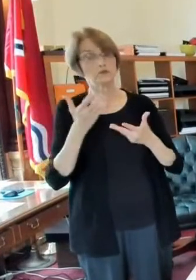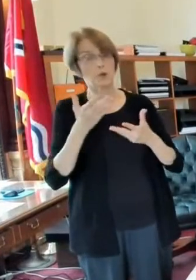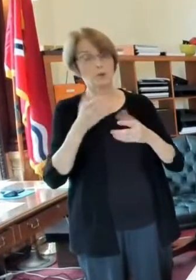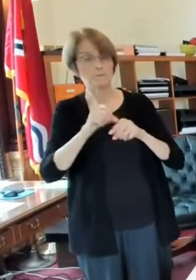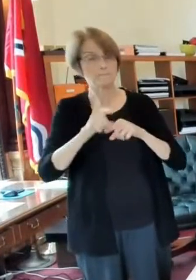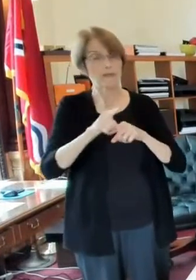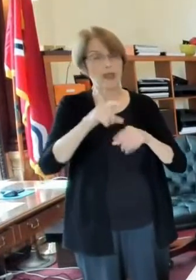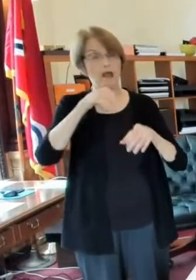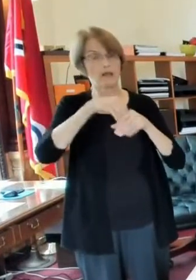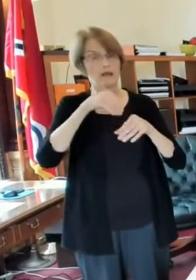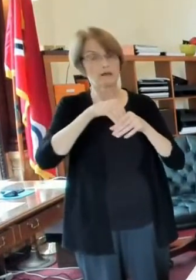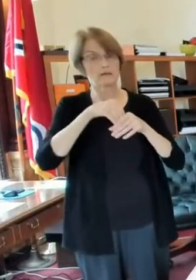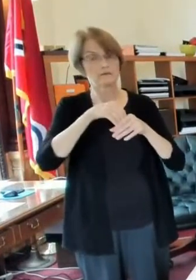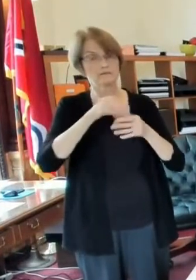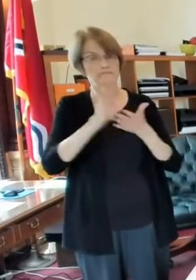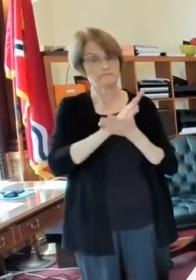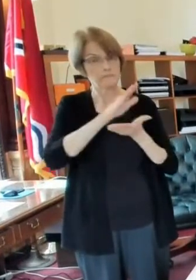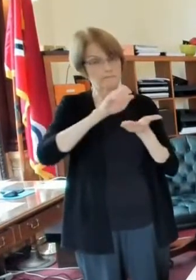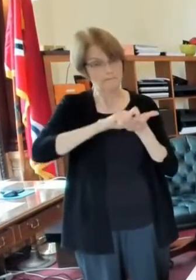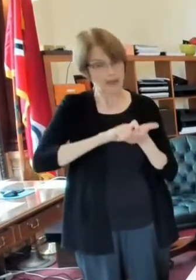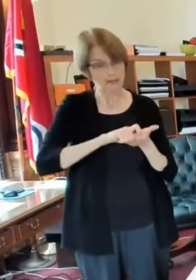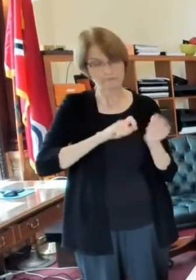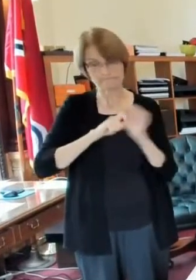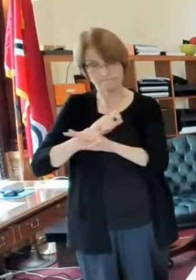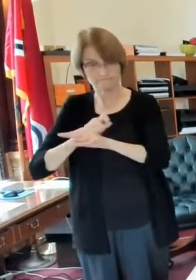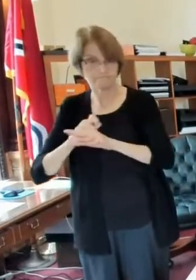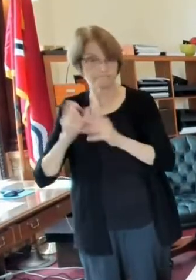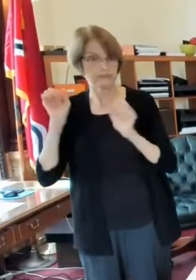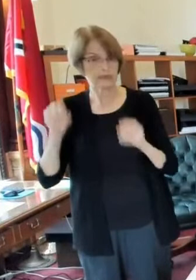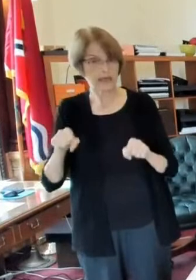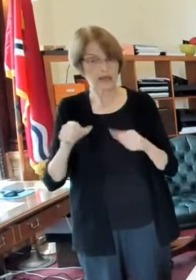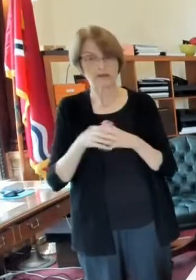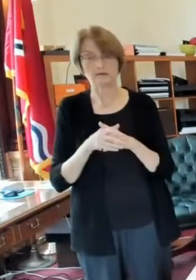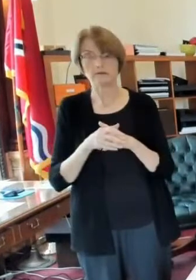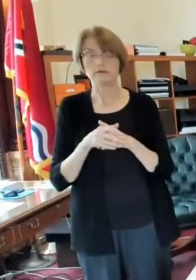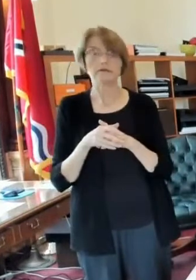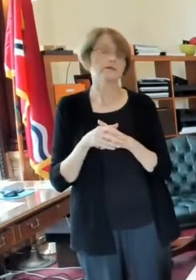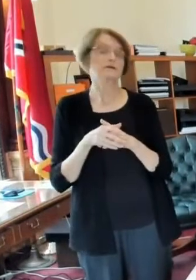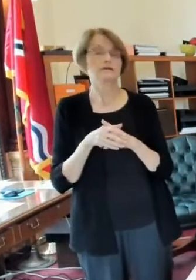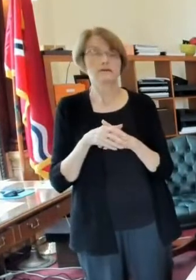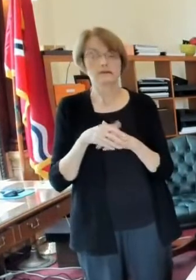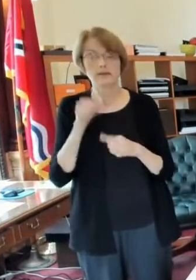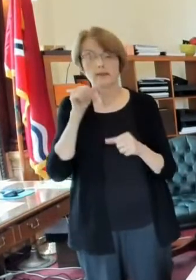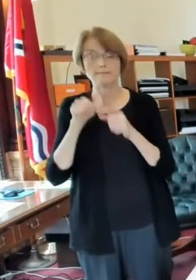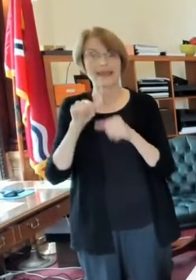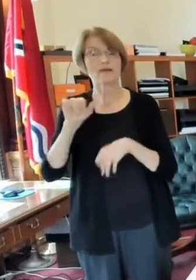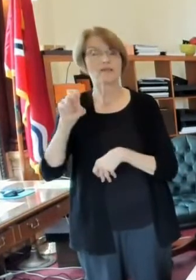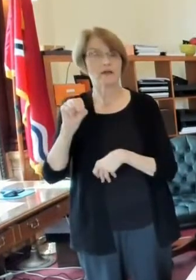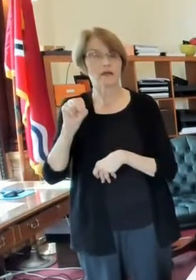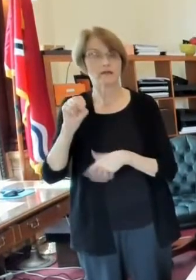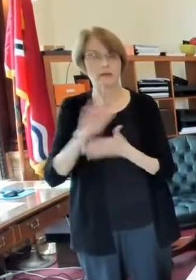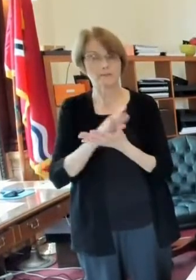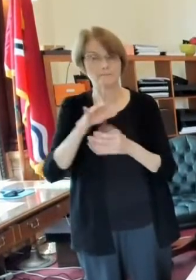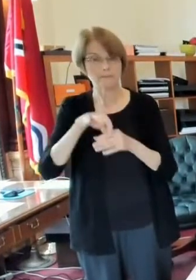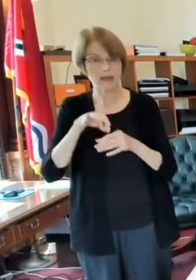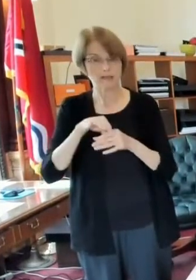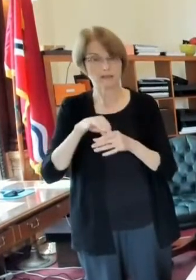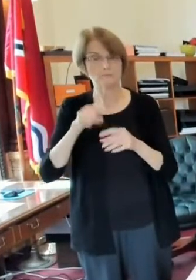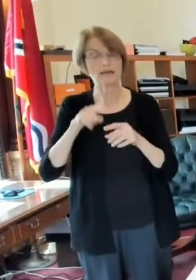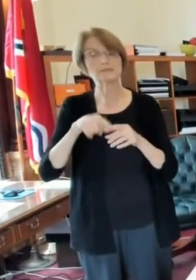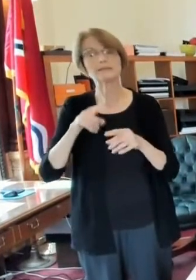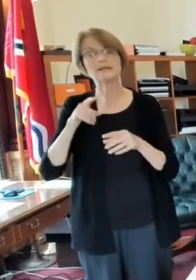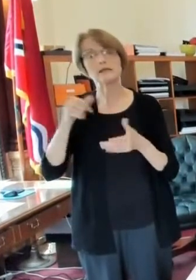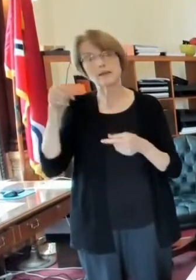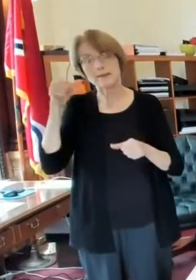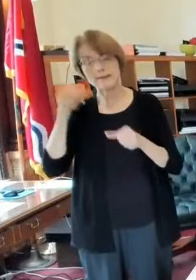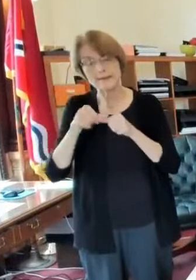is going to help uh with this process come fall so karen mail-in ballots actually have to be mailed this